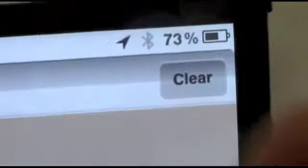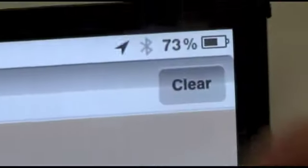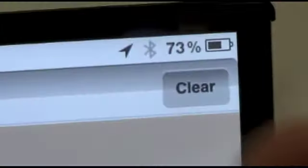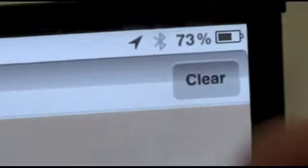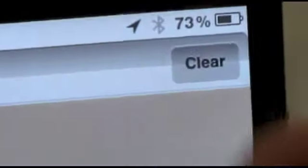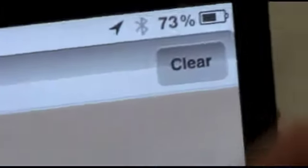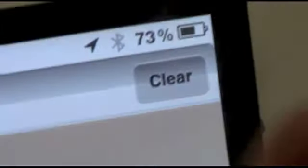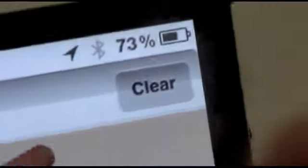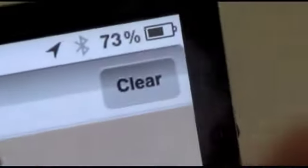Italian.